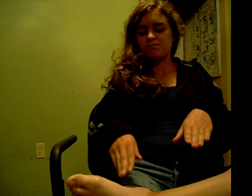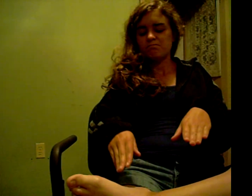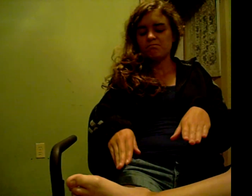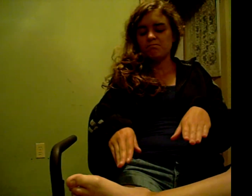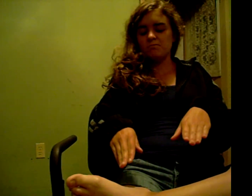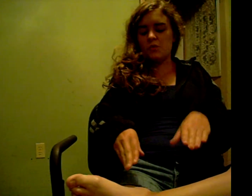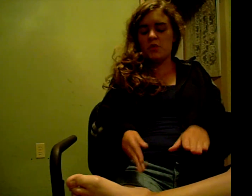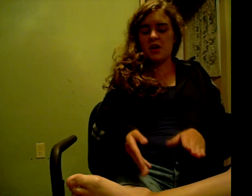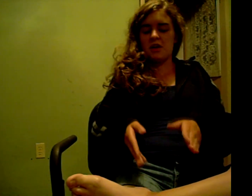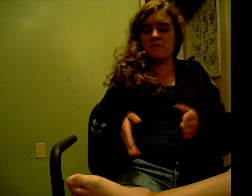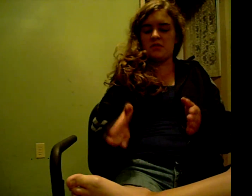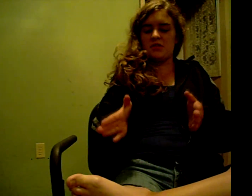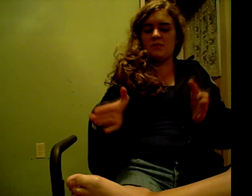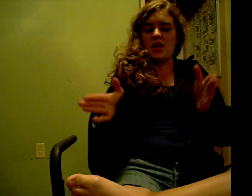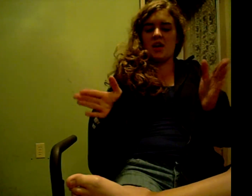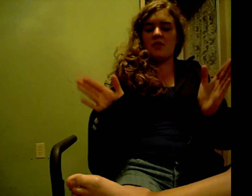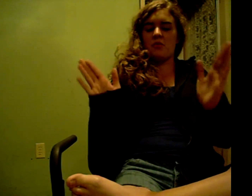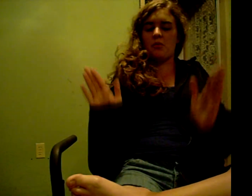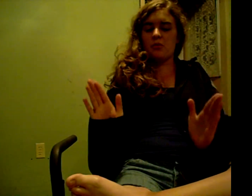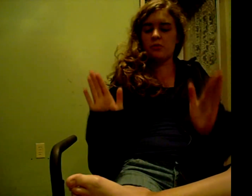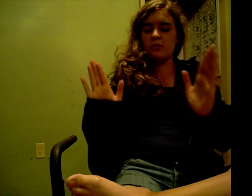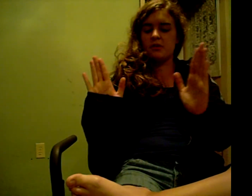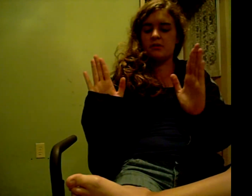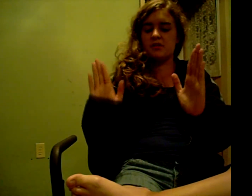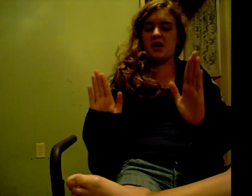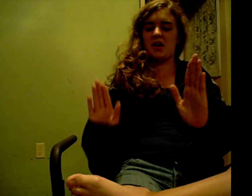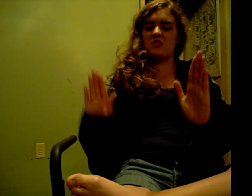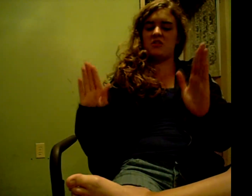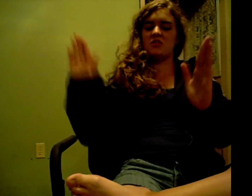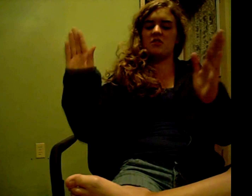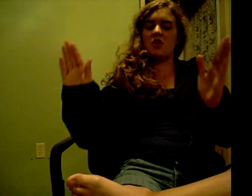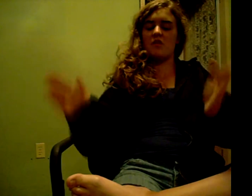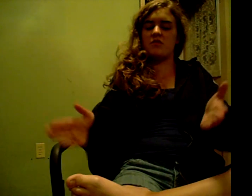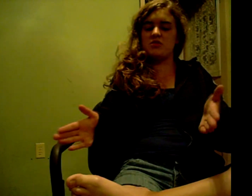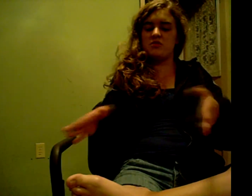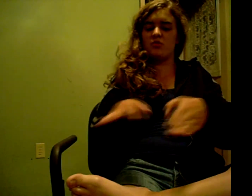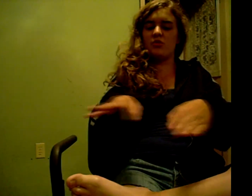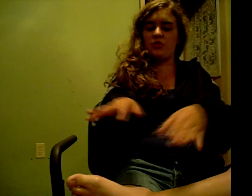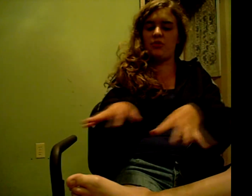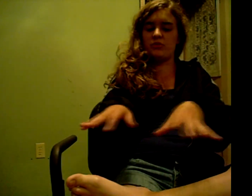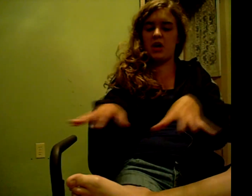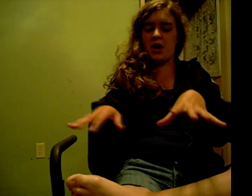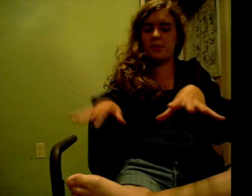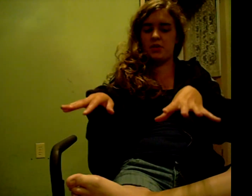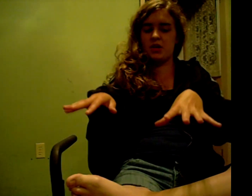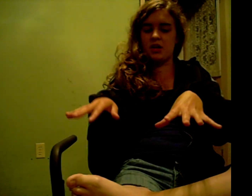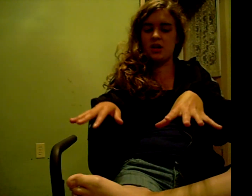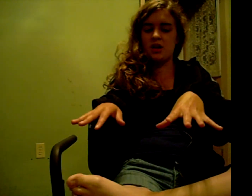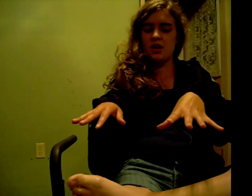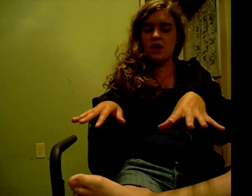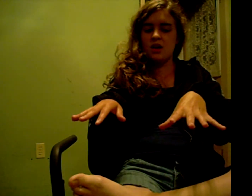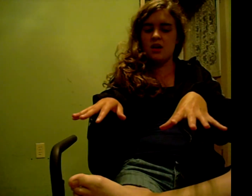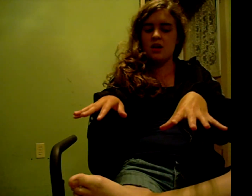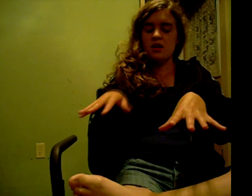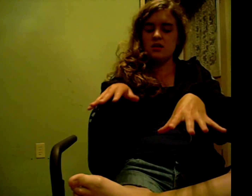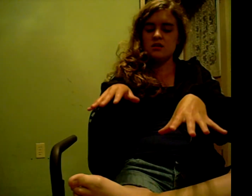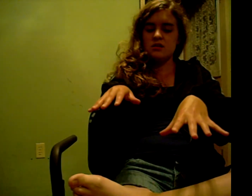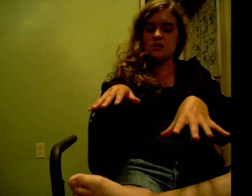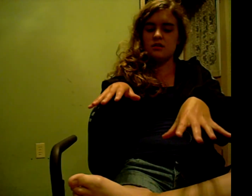we have this, we had an old gas oven grill top thing and